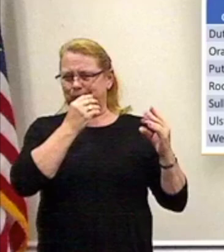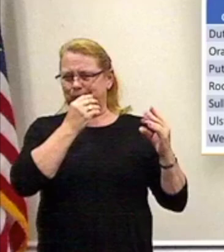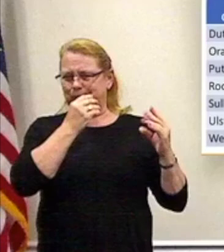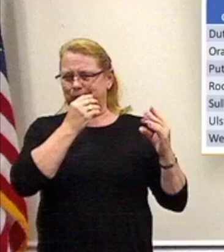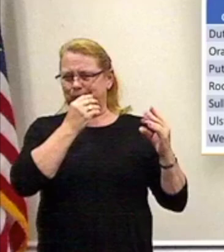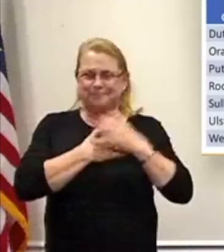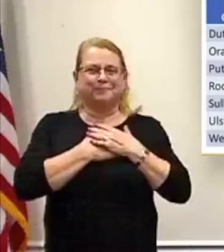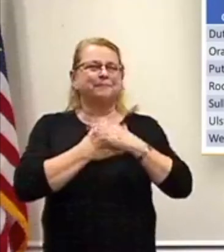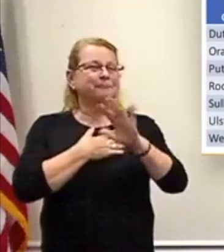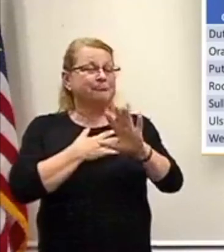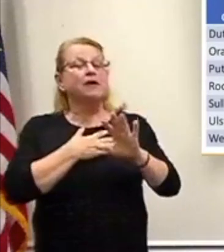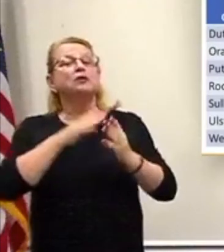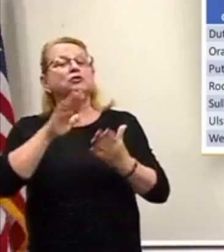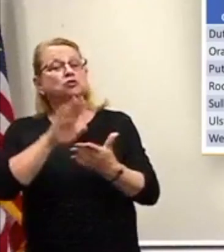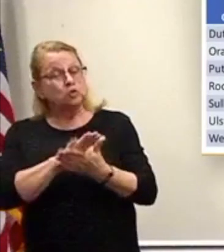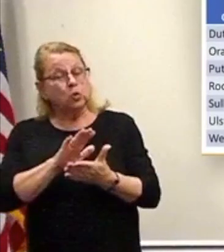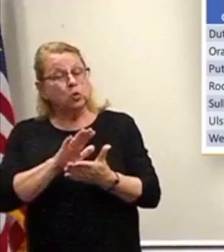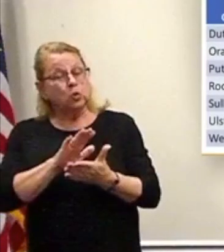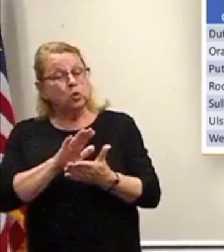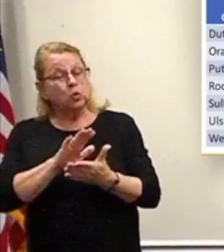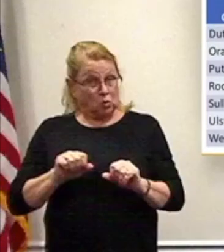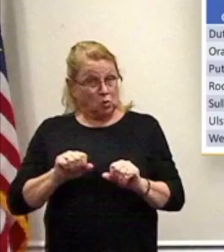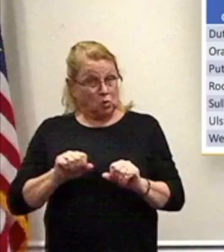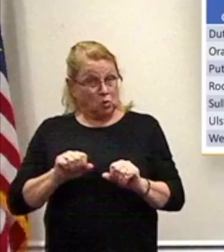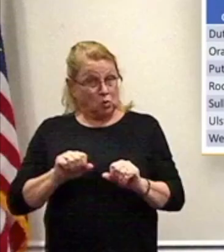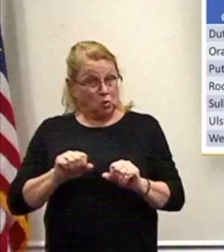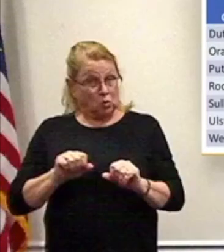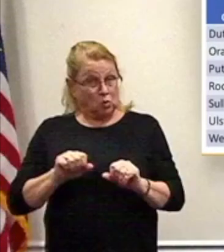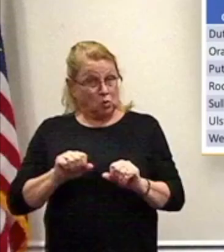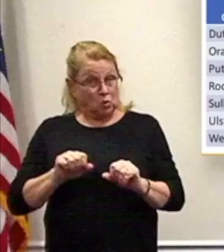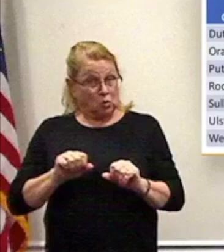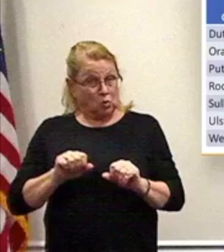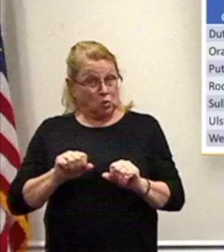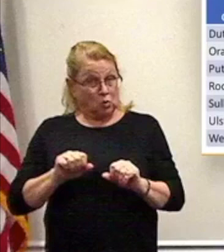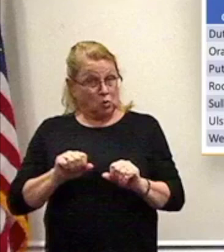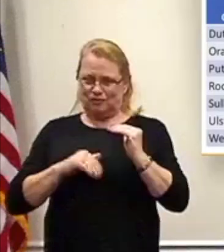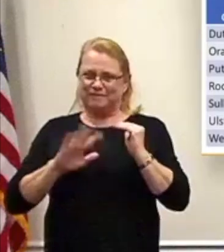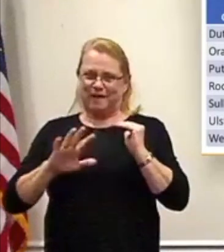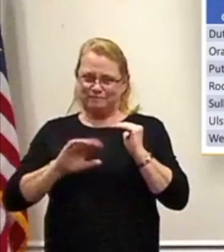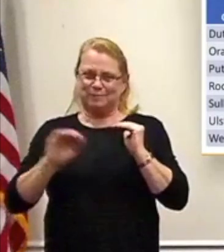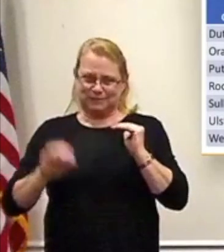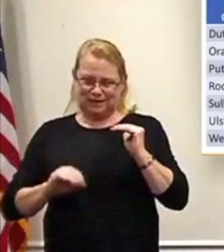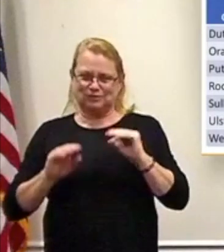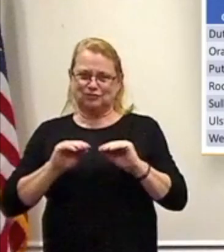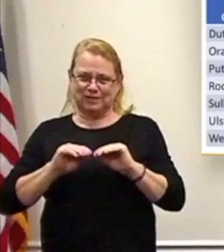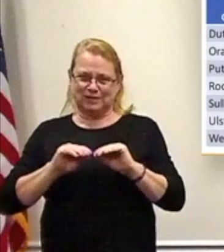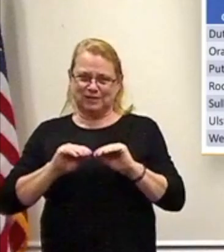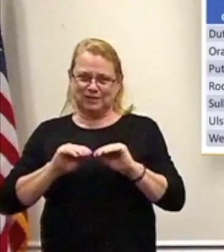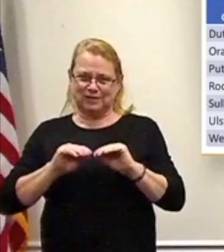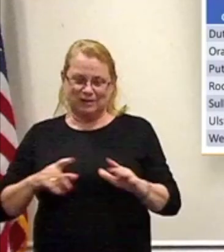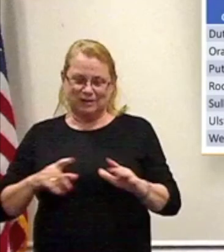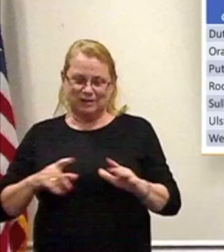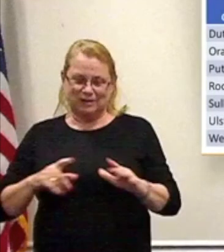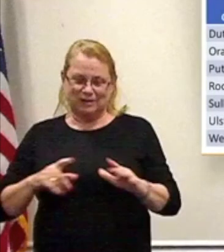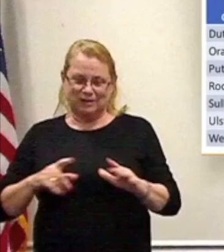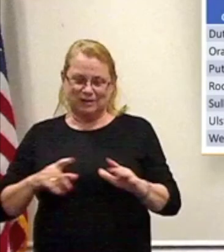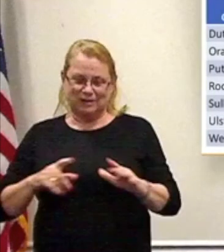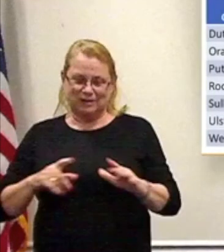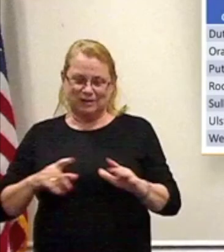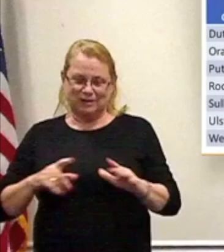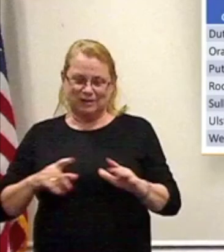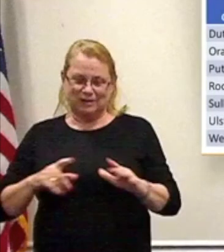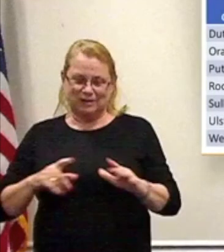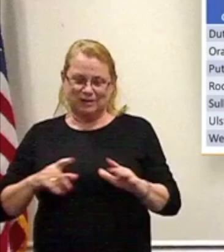In fact, schools could open if they were below 5% transmission, but they would have to close if they're over 9%